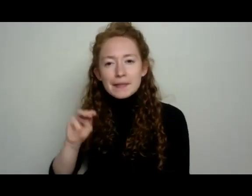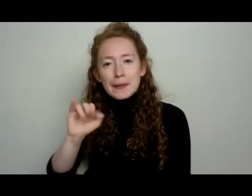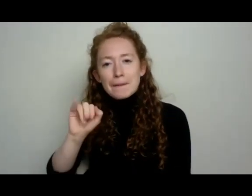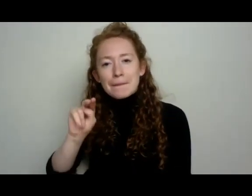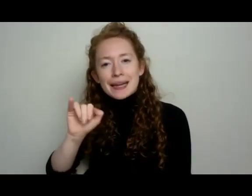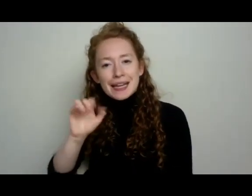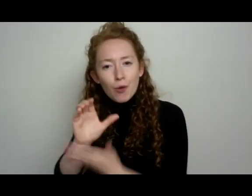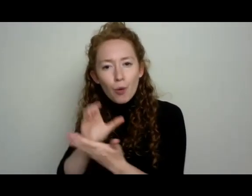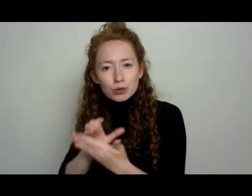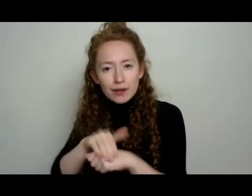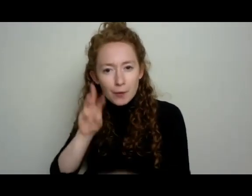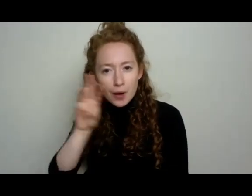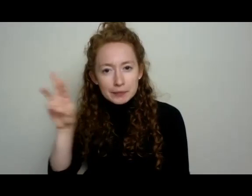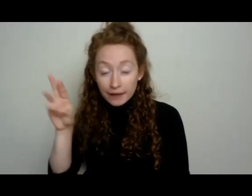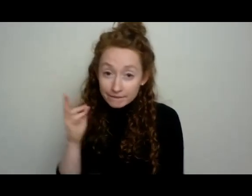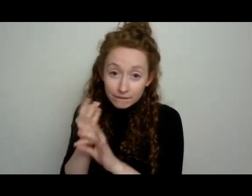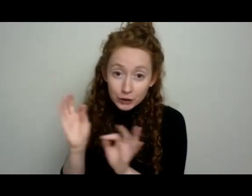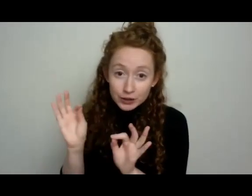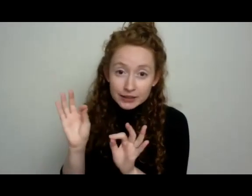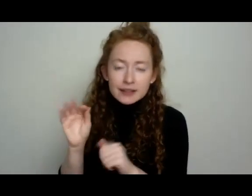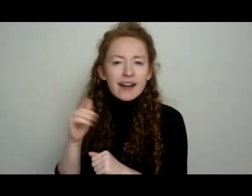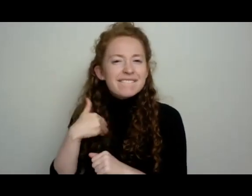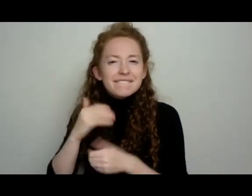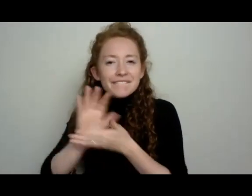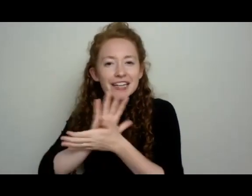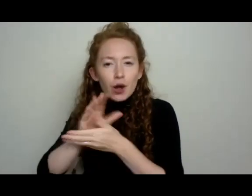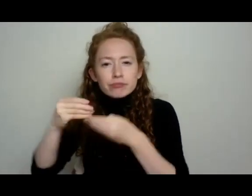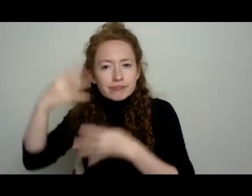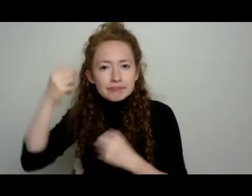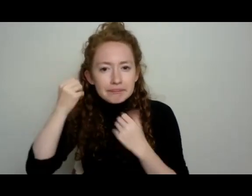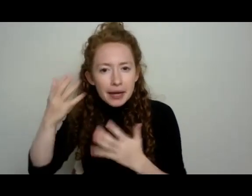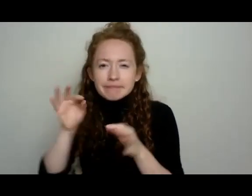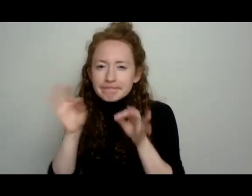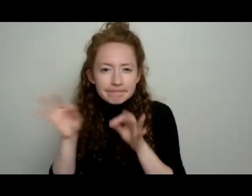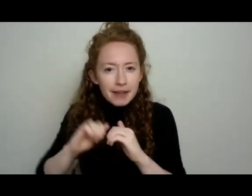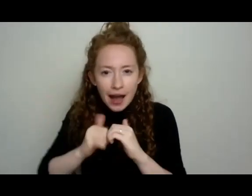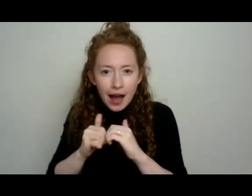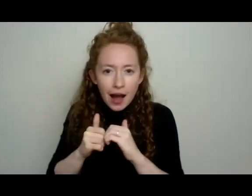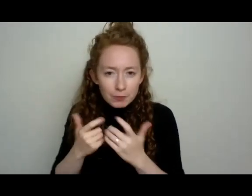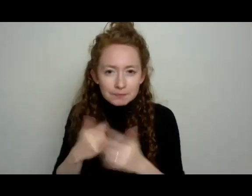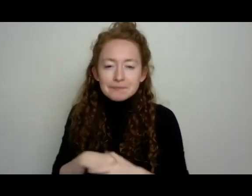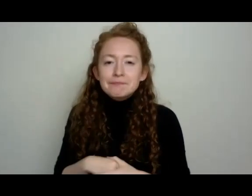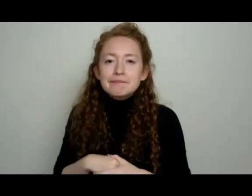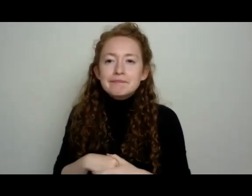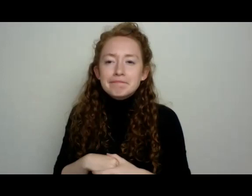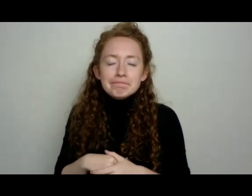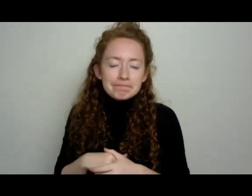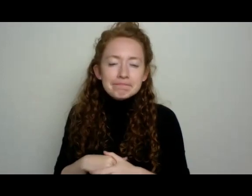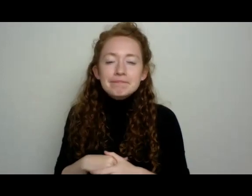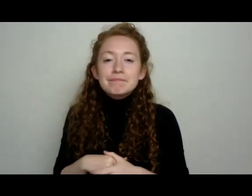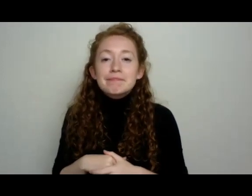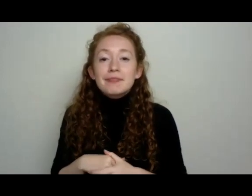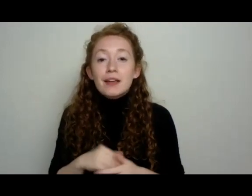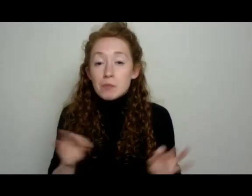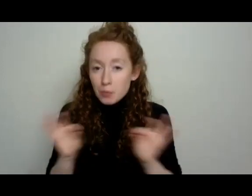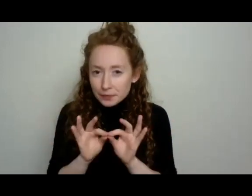and don't be shy. And here's the hardest part about container gardening and cucumbers. You only want one